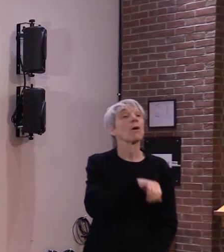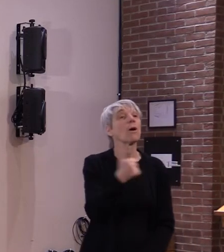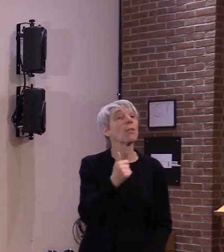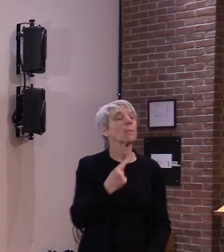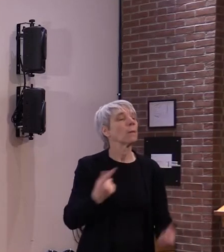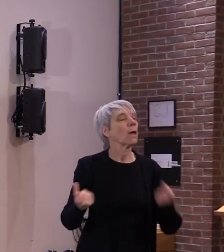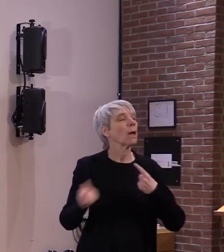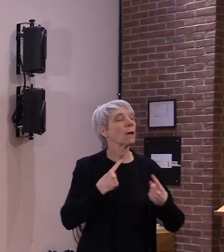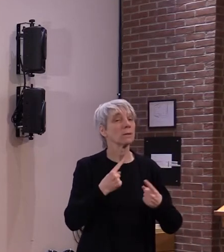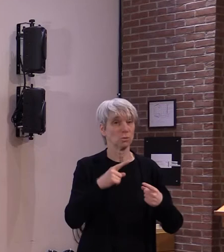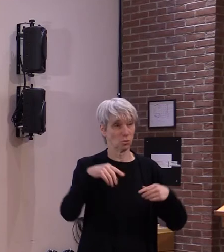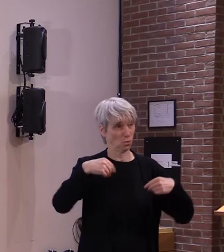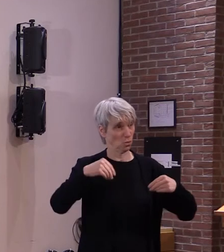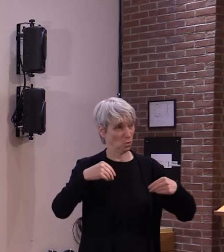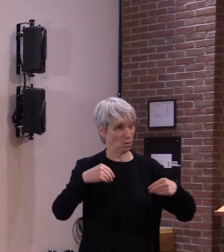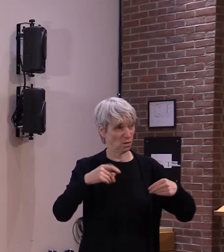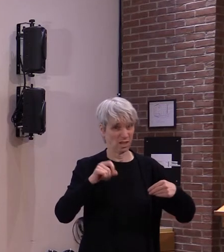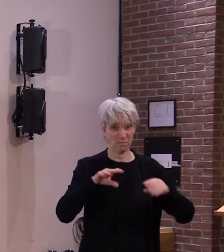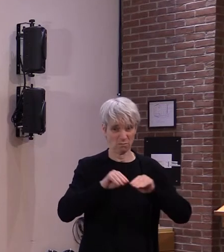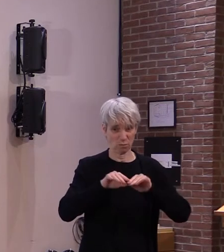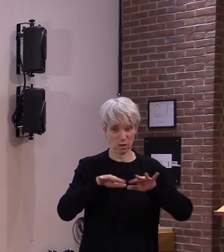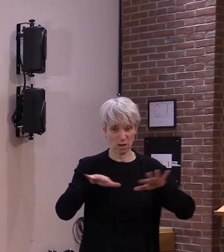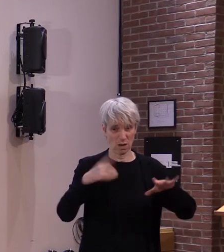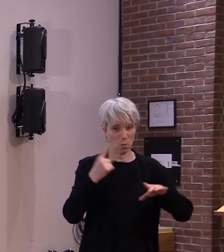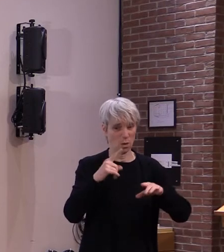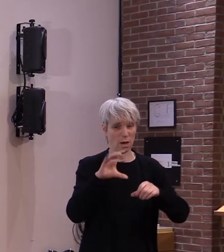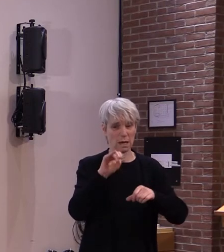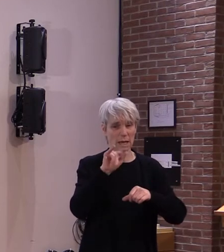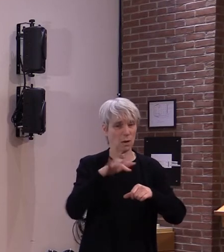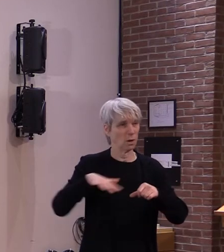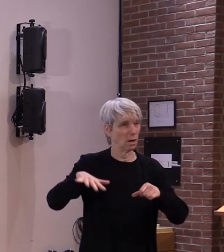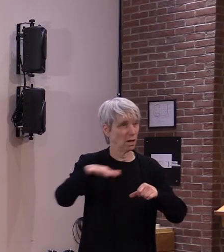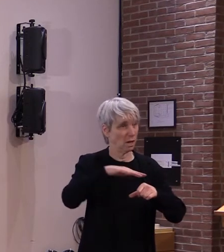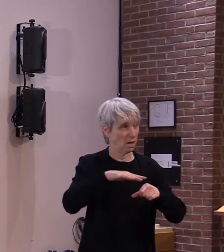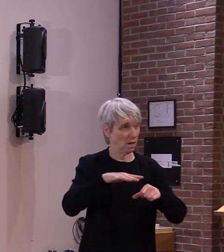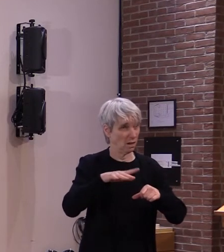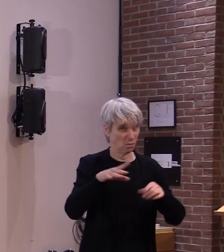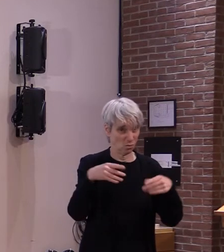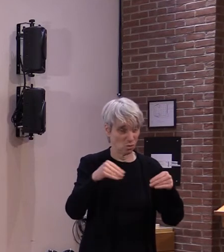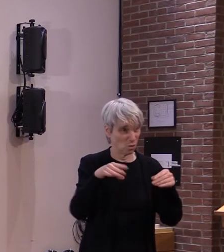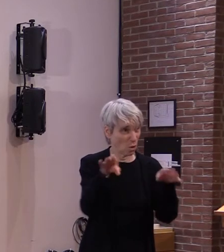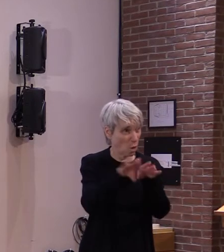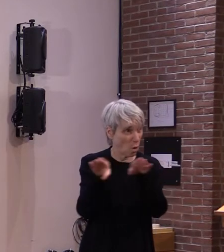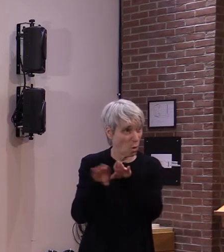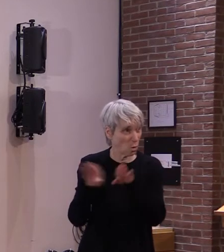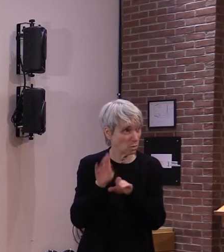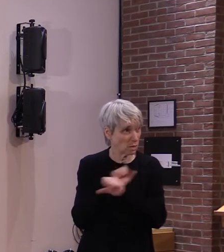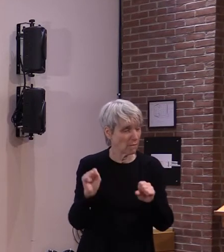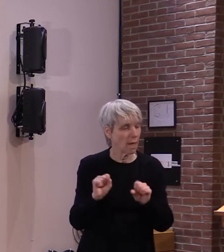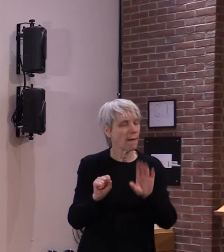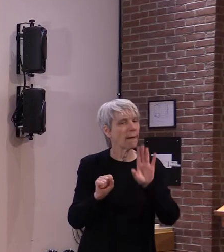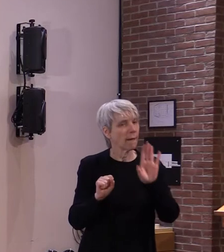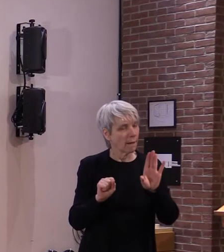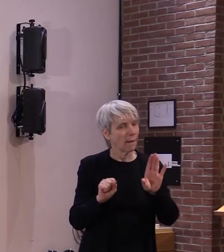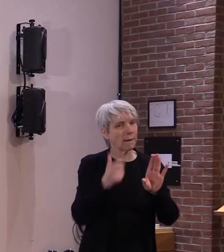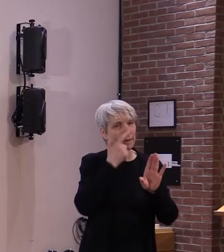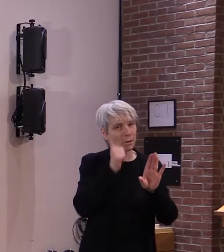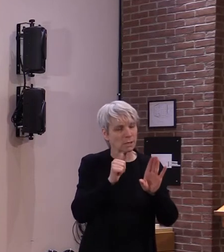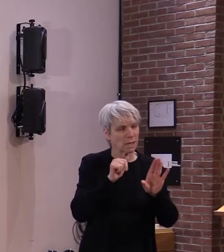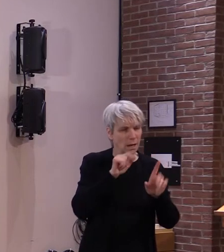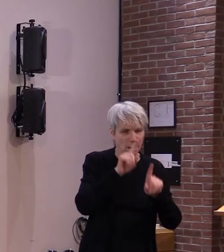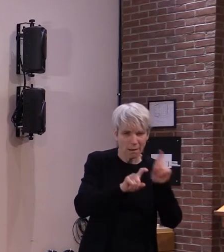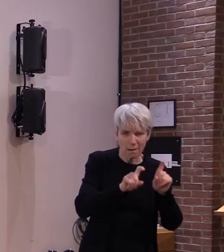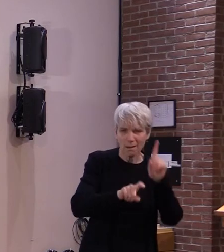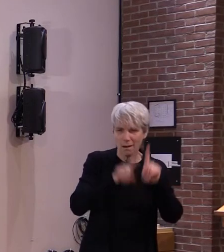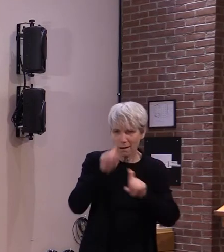retail and the reality is we rarely find that retail is a cause of any problem with